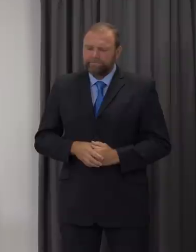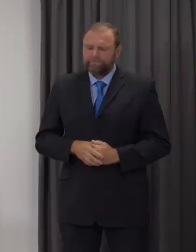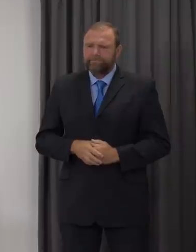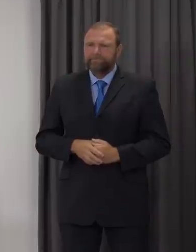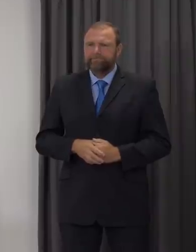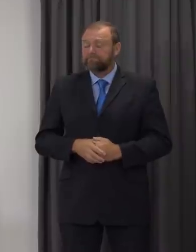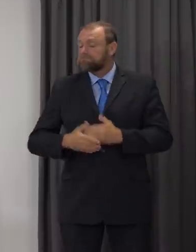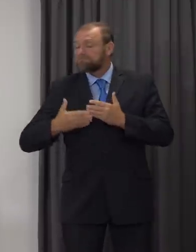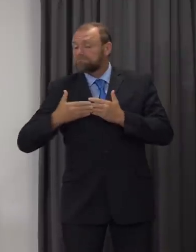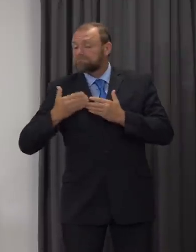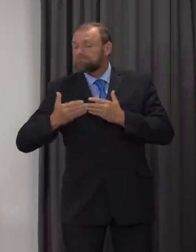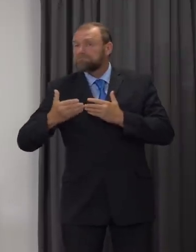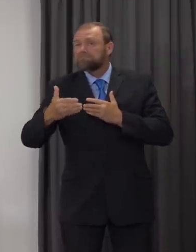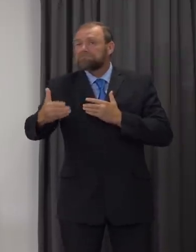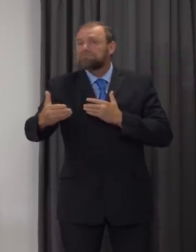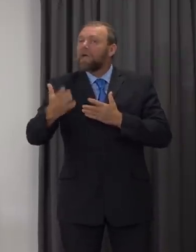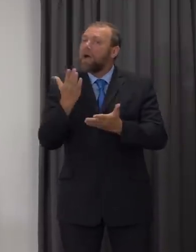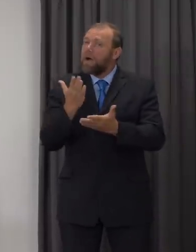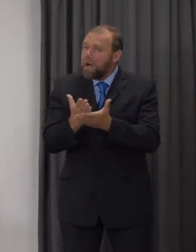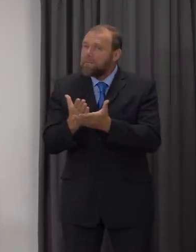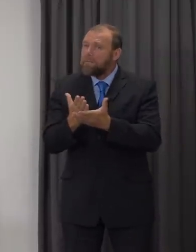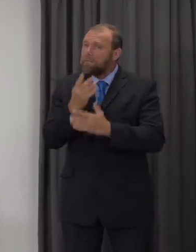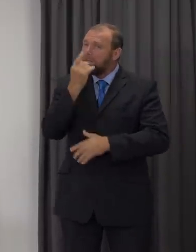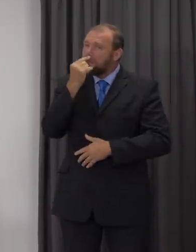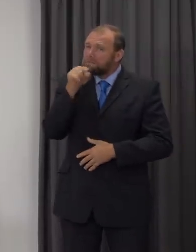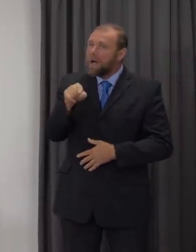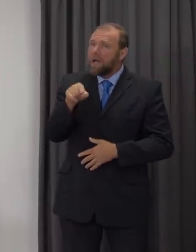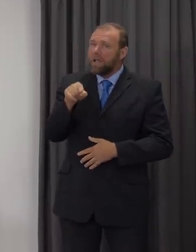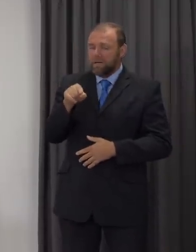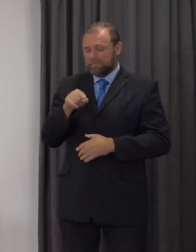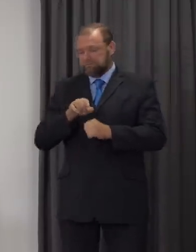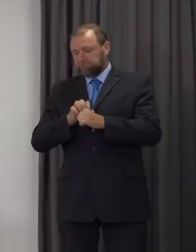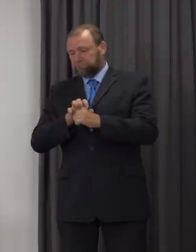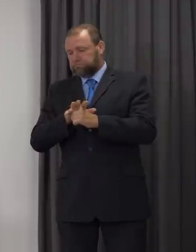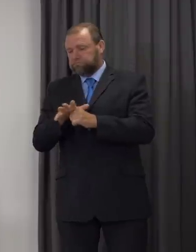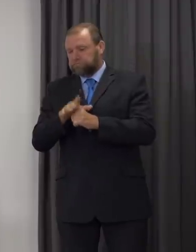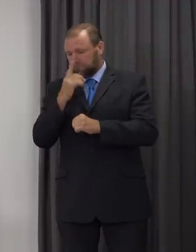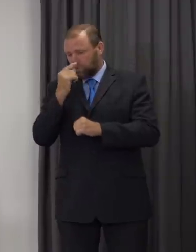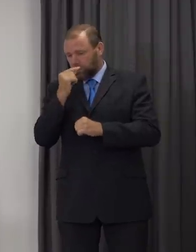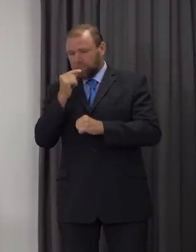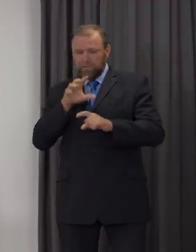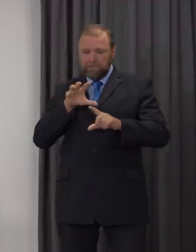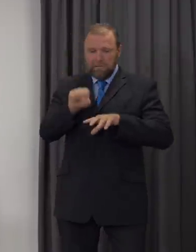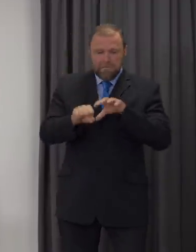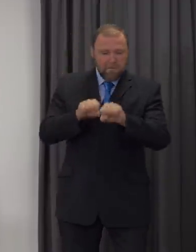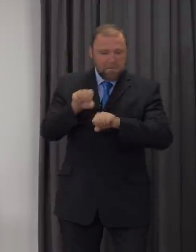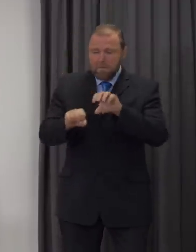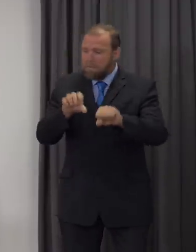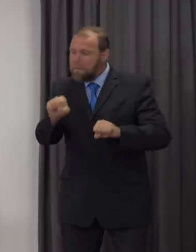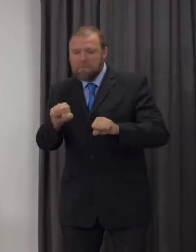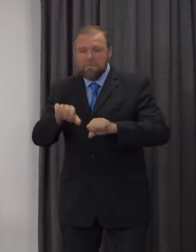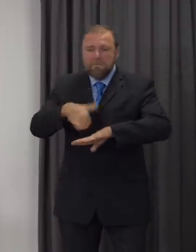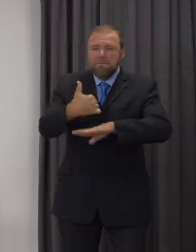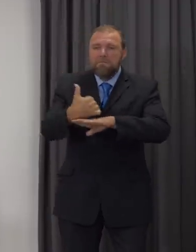weeks and months ahead of us there is a very real possibility that we could see the virus regain a